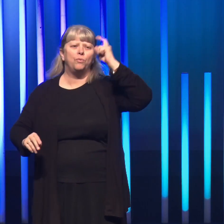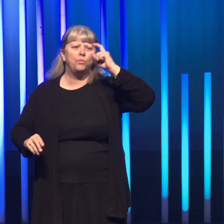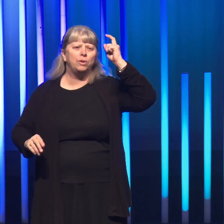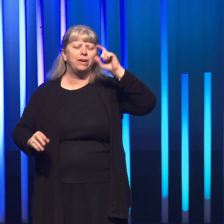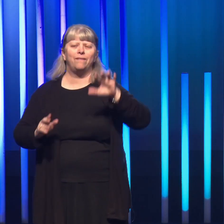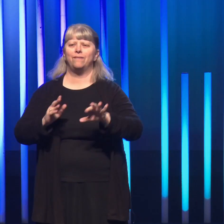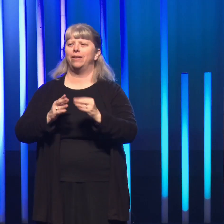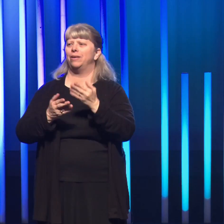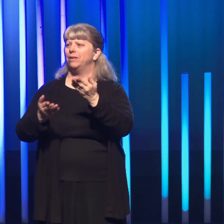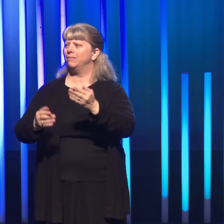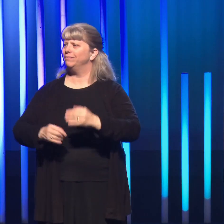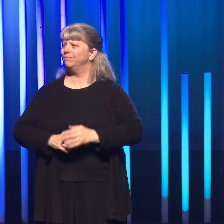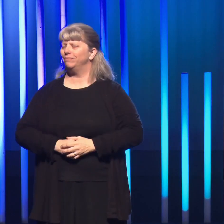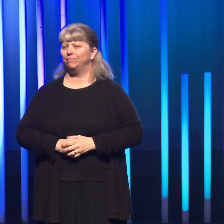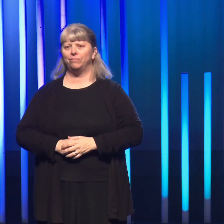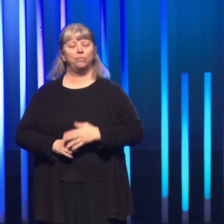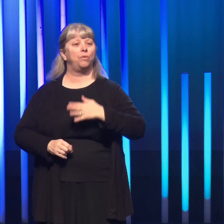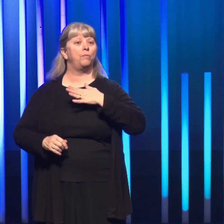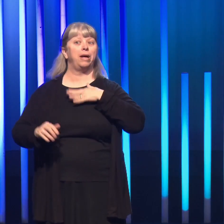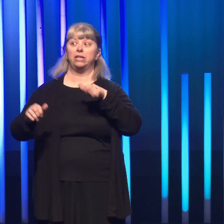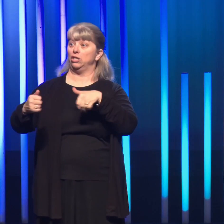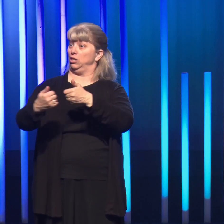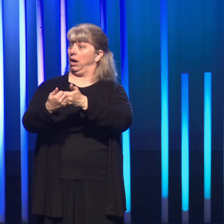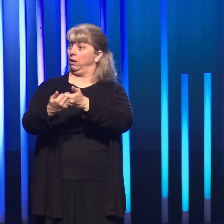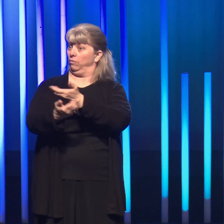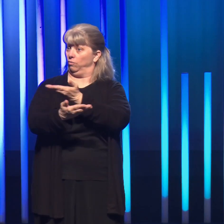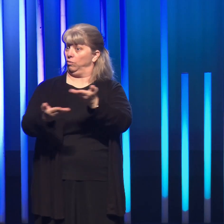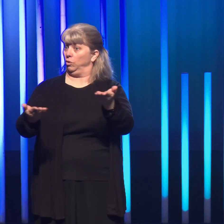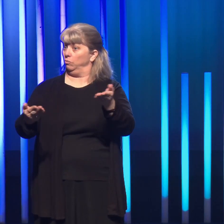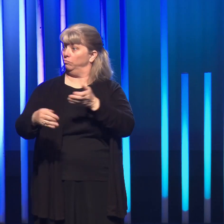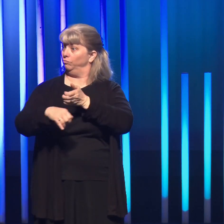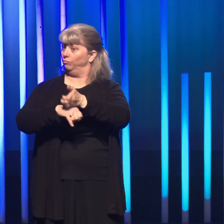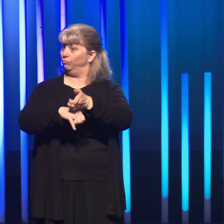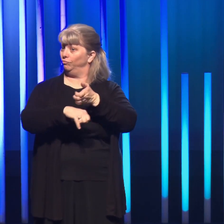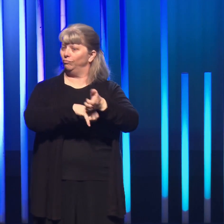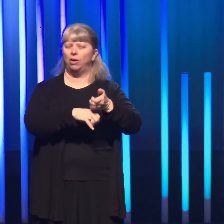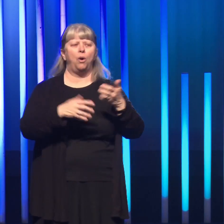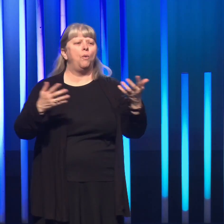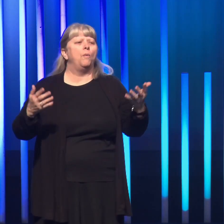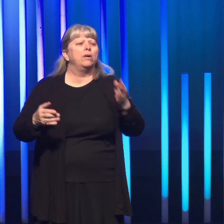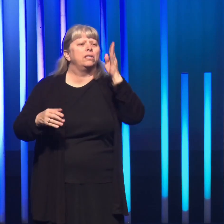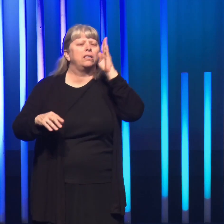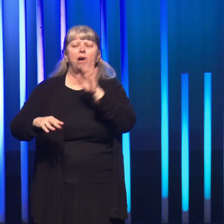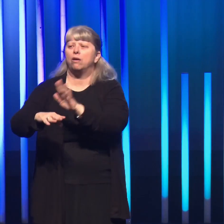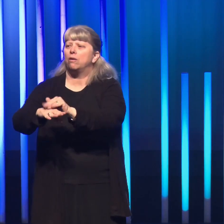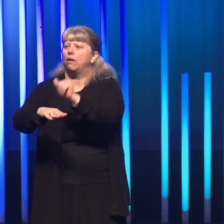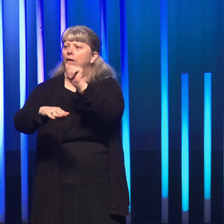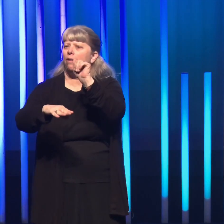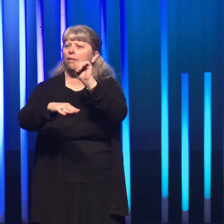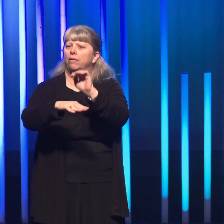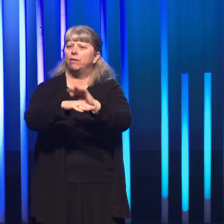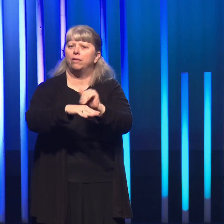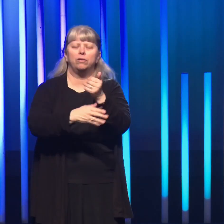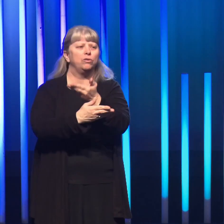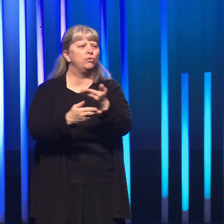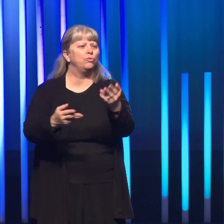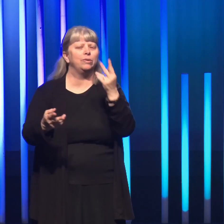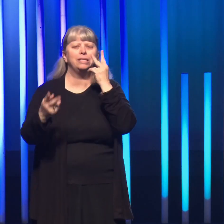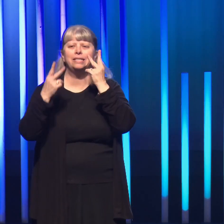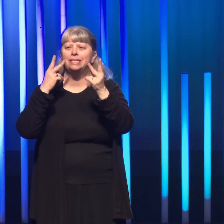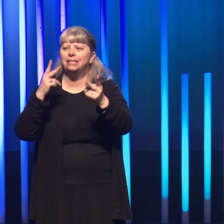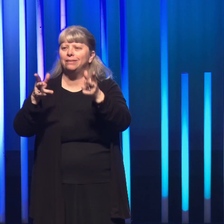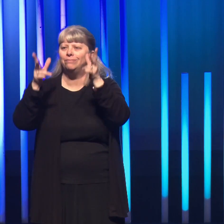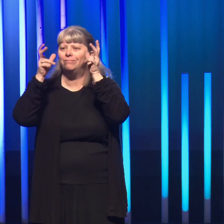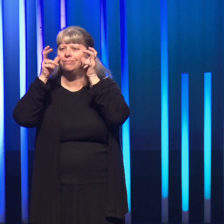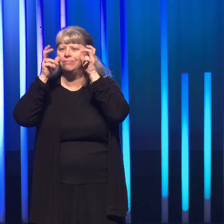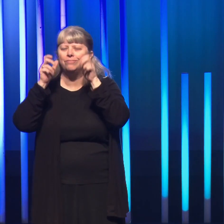be found there. So my challenge for you is, what is God calling you to see and hear about